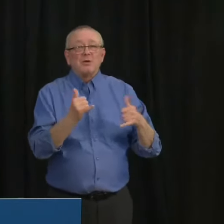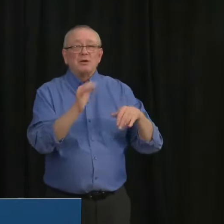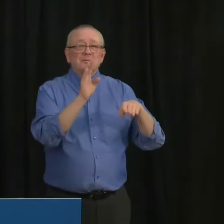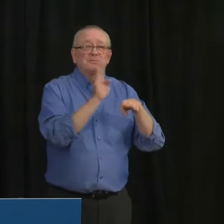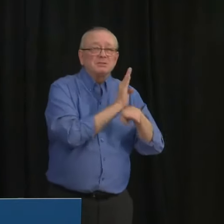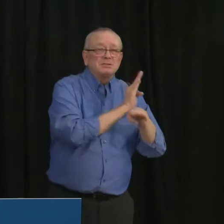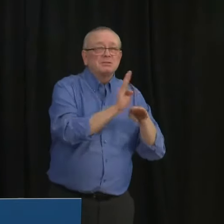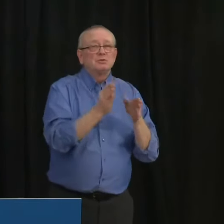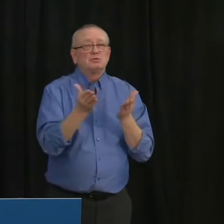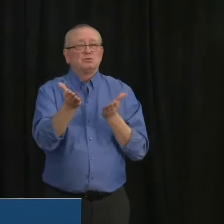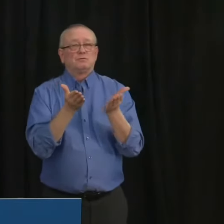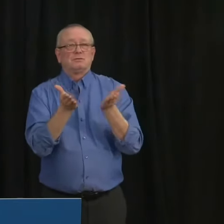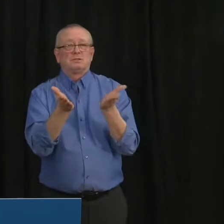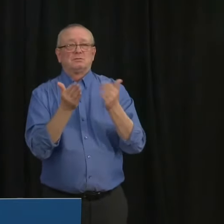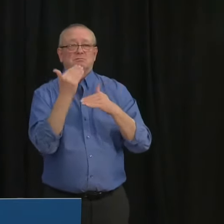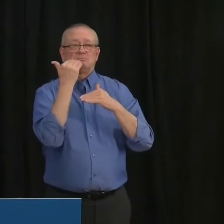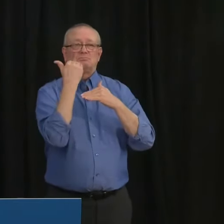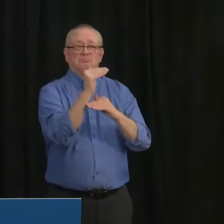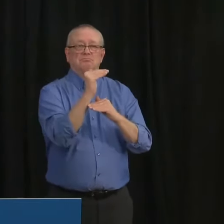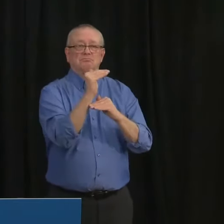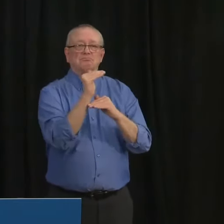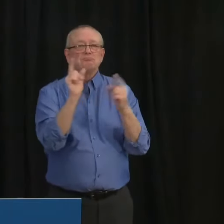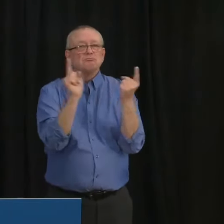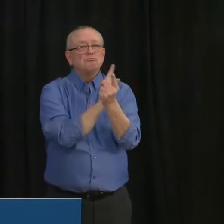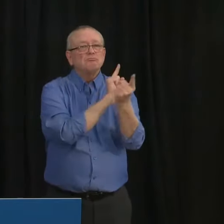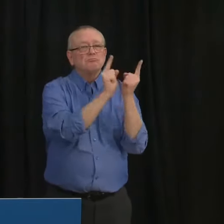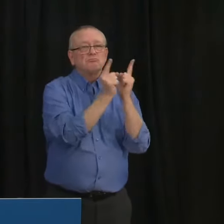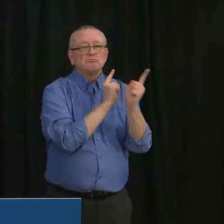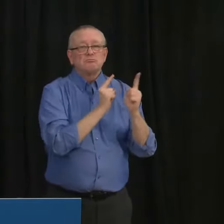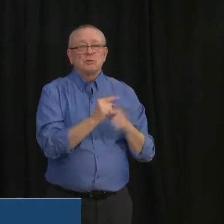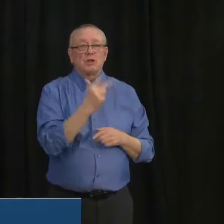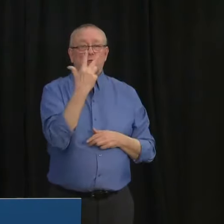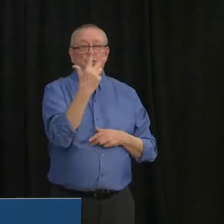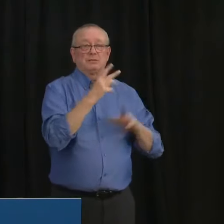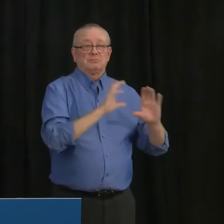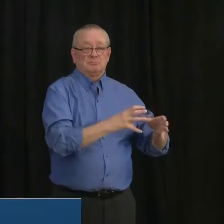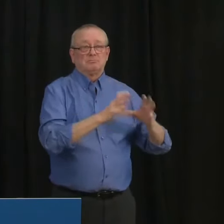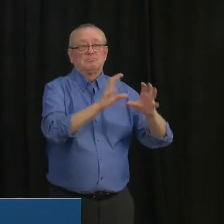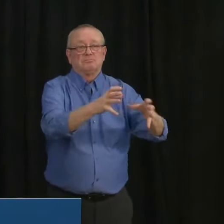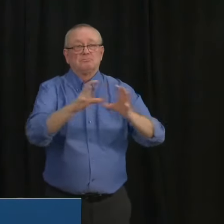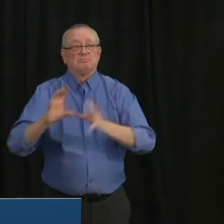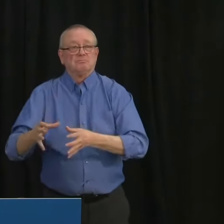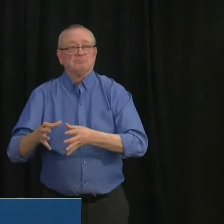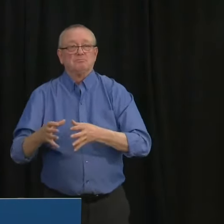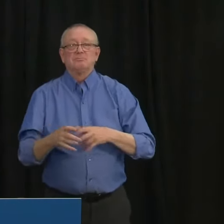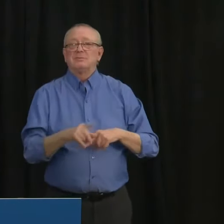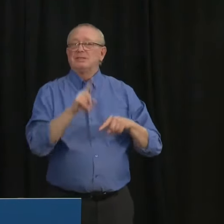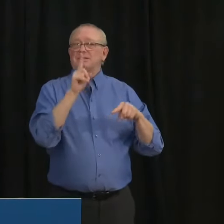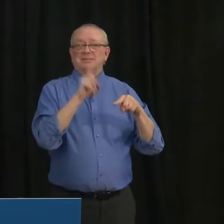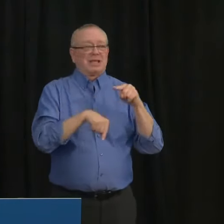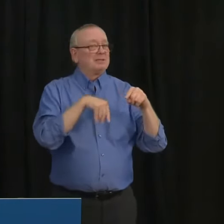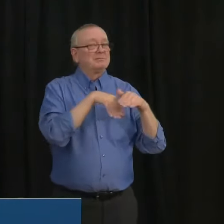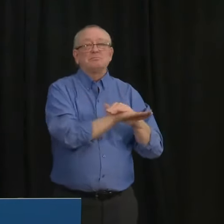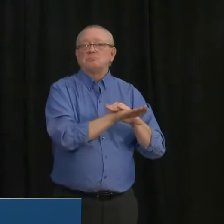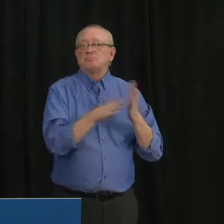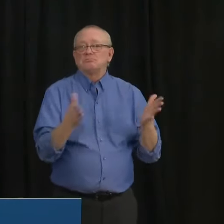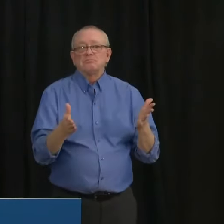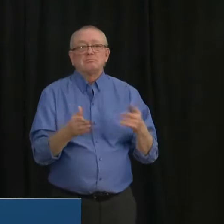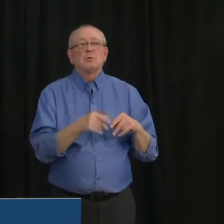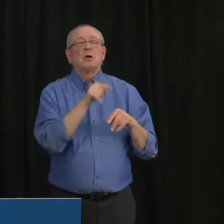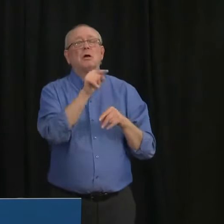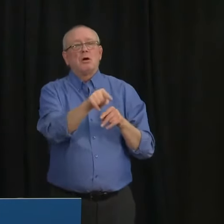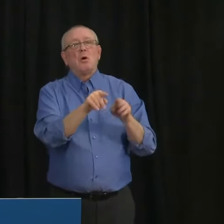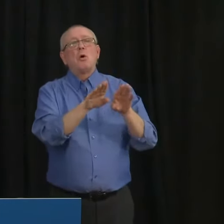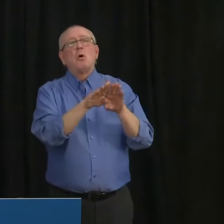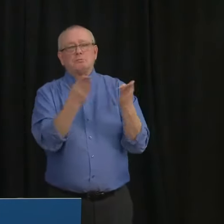These restrictions fall under three categories. Closed for in-person businesses, open with respect restricted